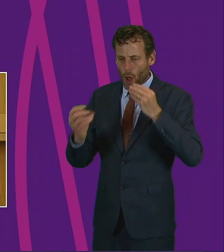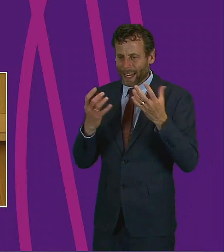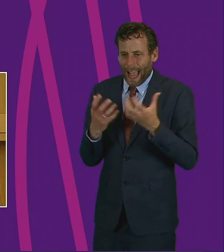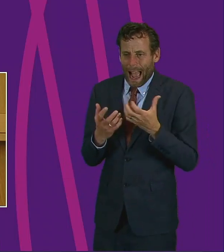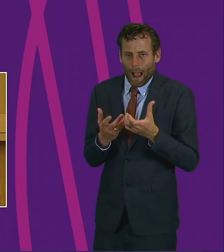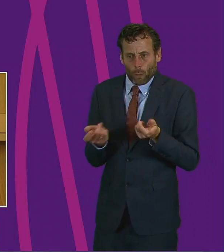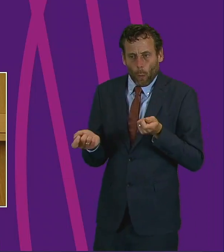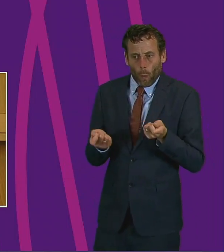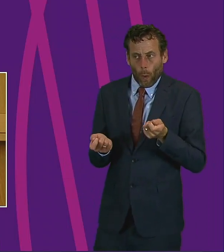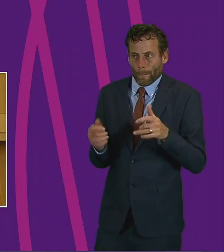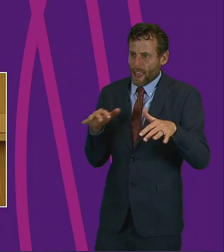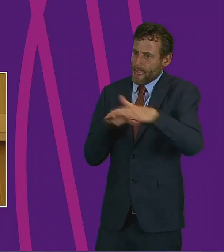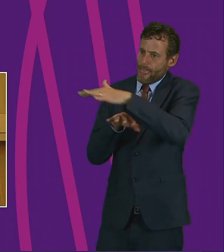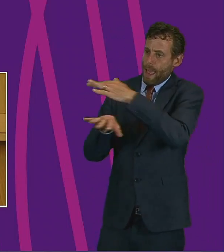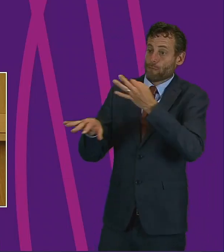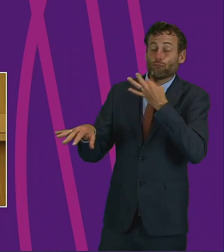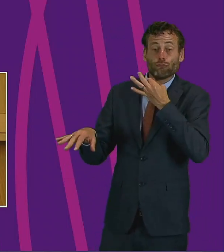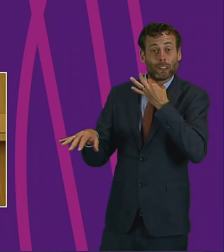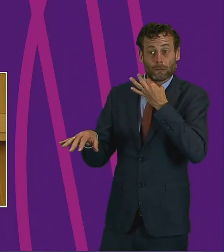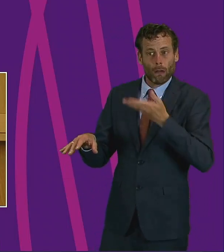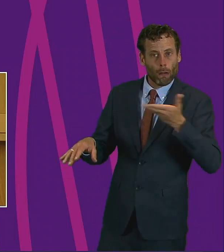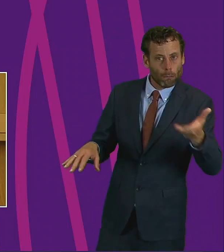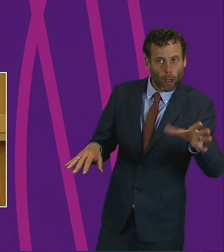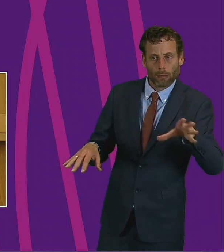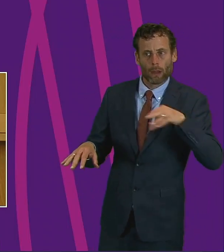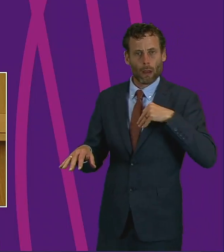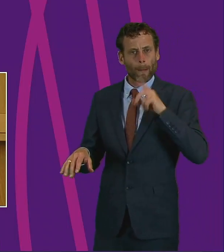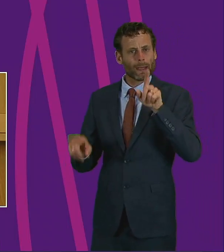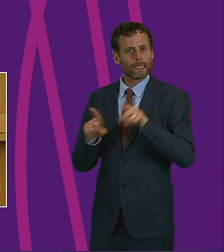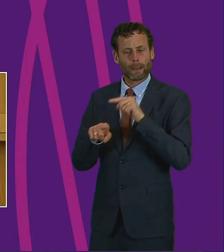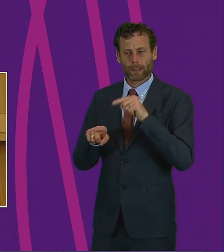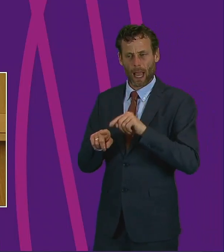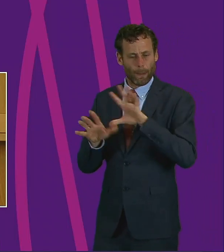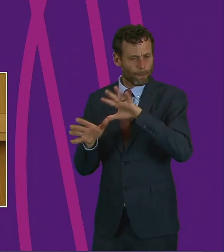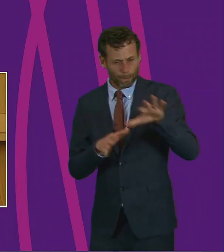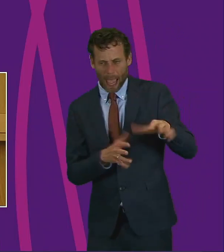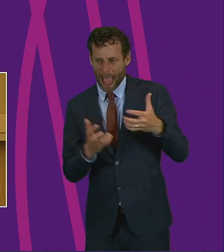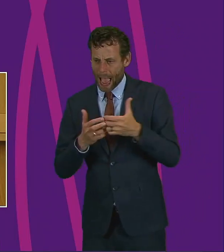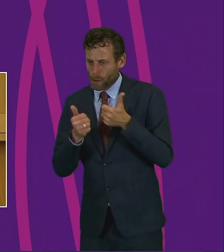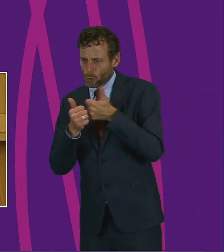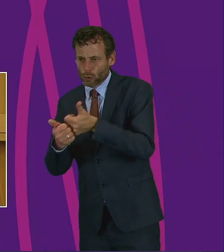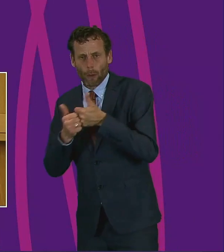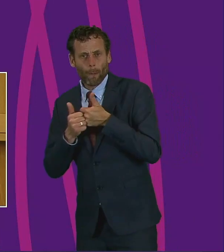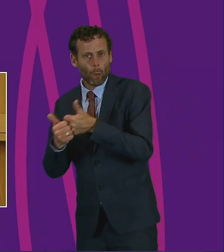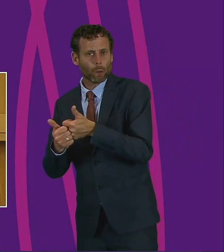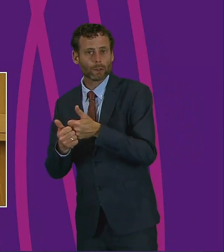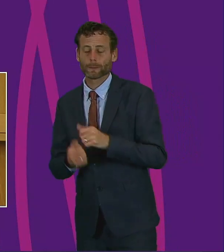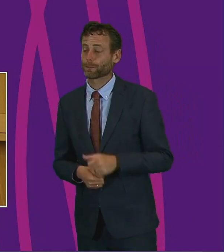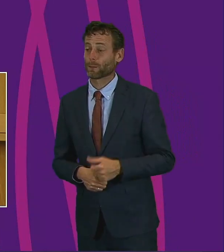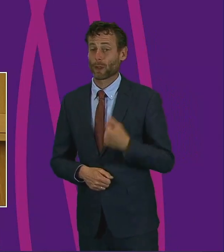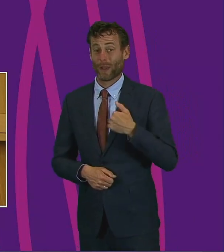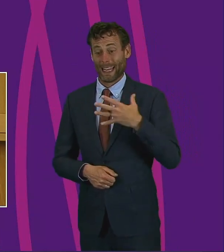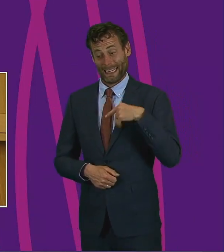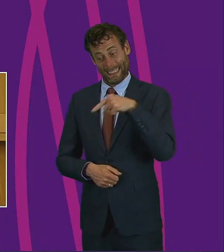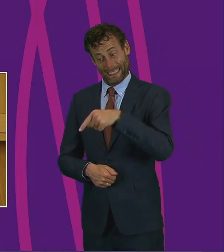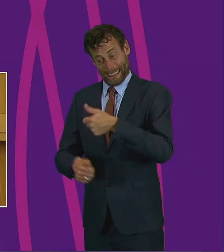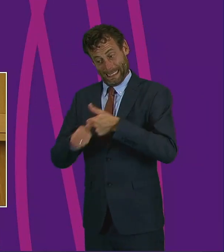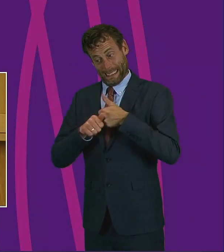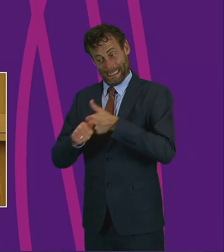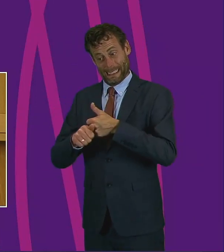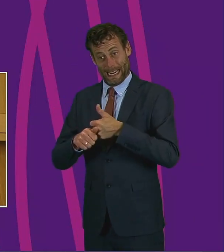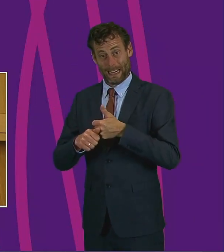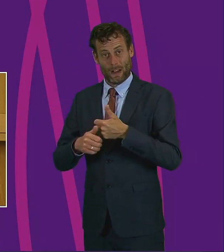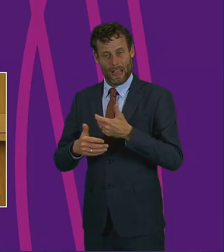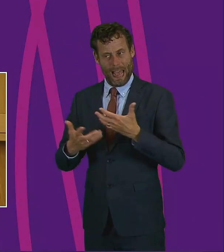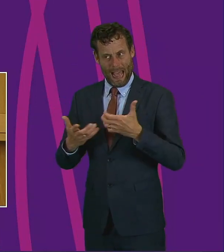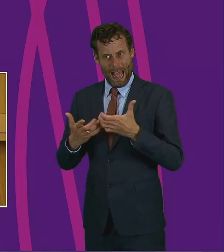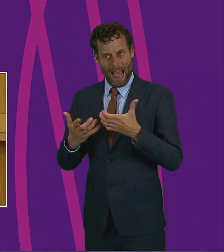but also to support each other in so doing in a way that nobody could have ever imagined. And presiding officer, we're going to need more of that. Since the start of